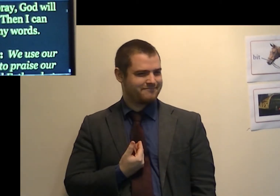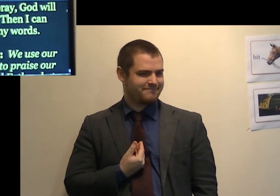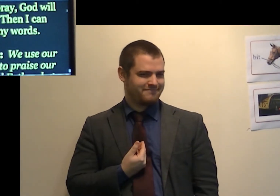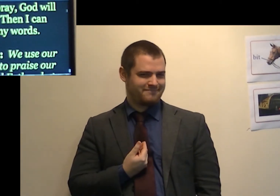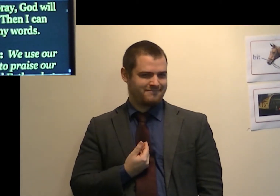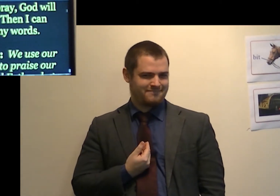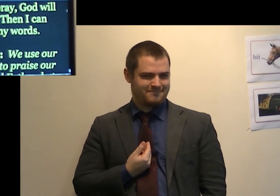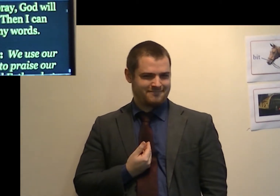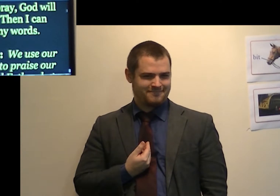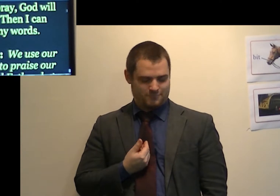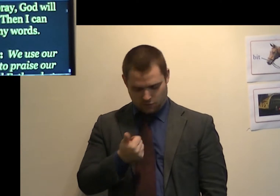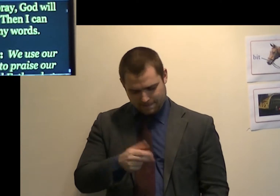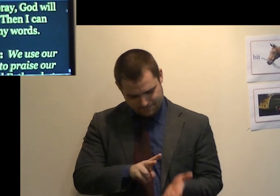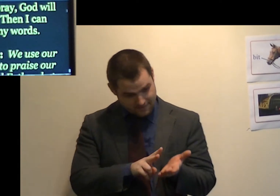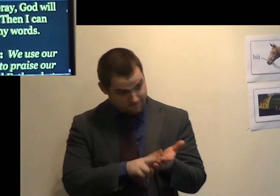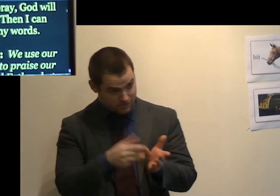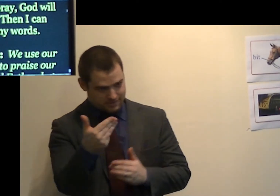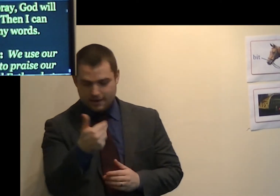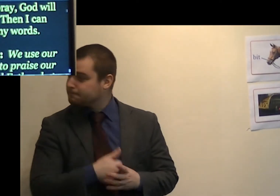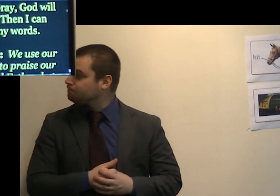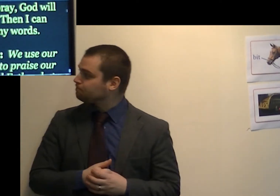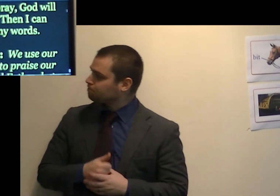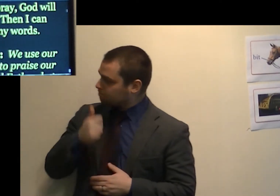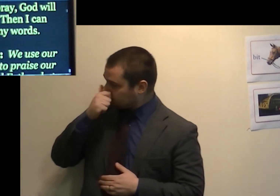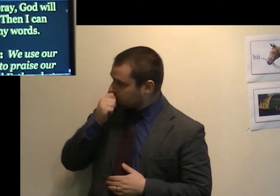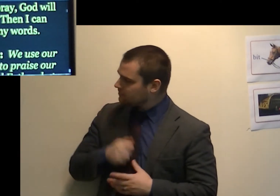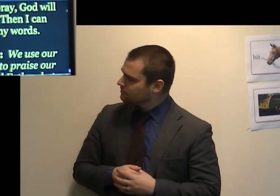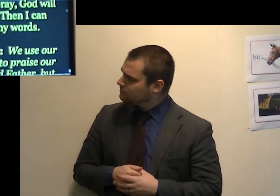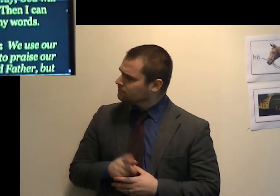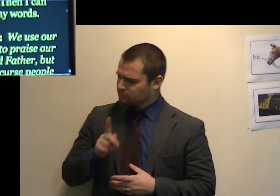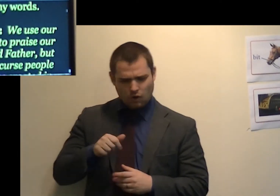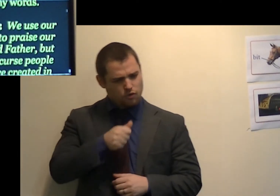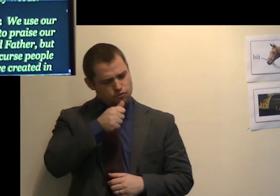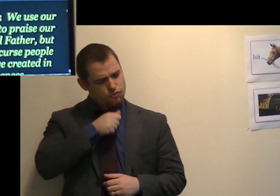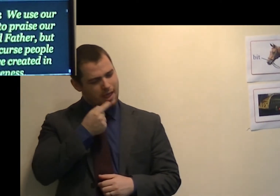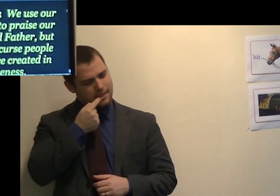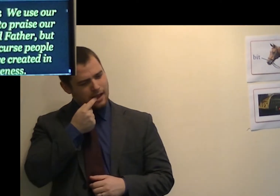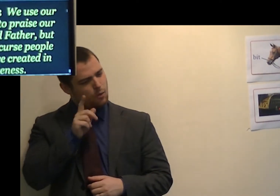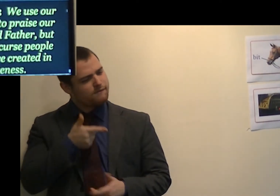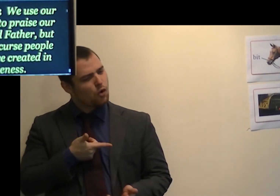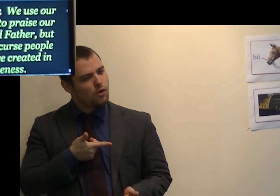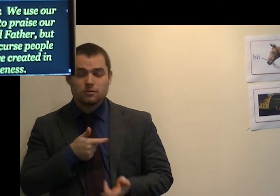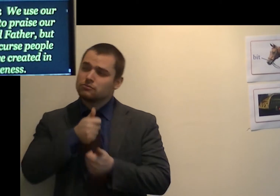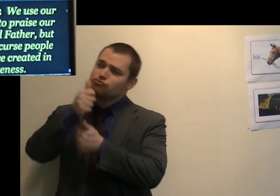Verse 9, We use our tongues to praise our Lord and Father.